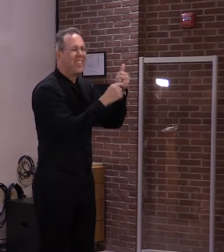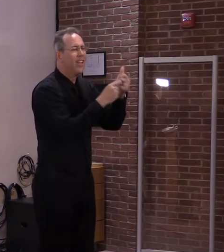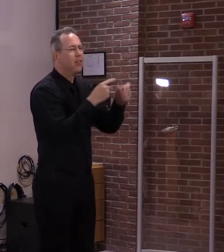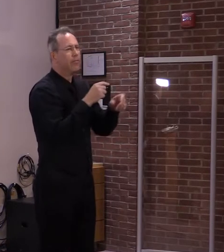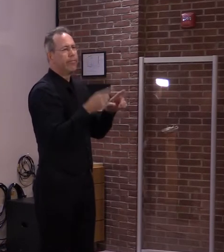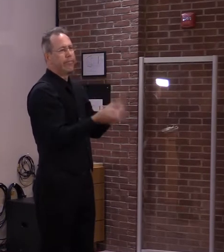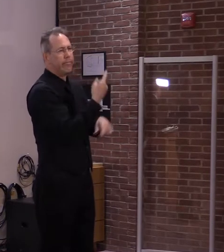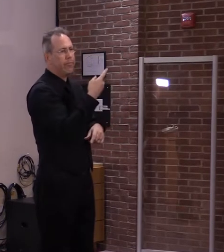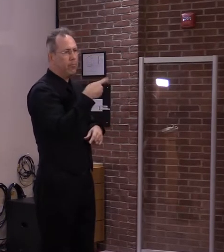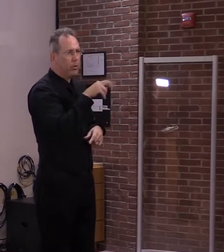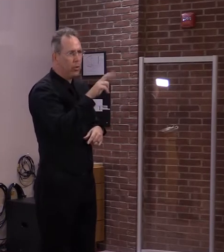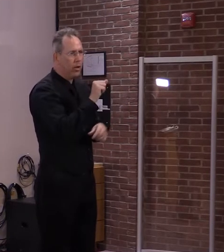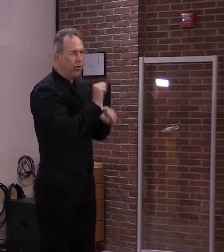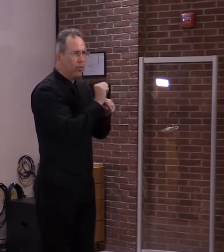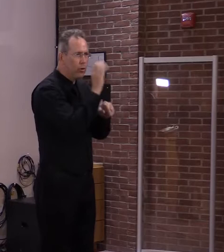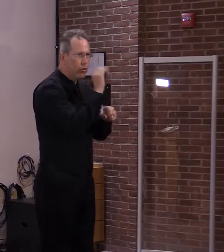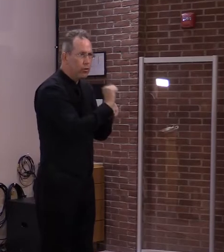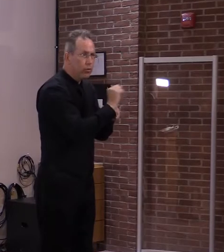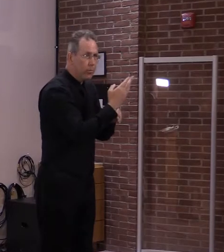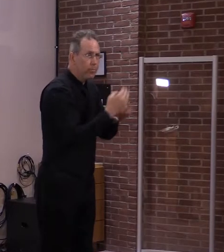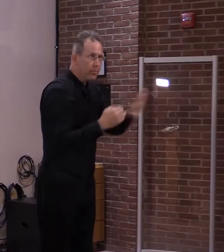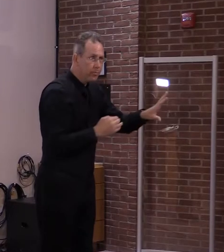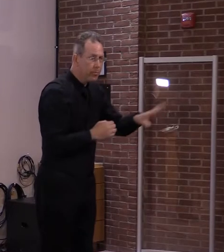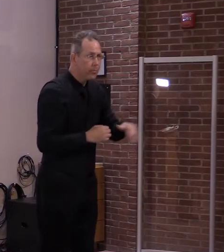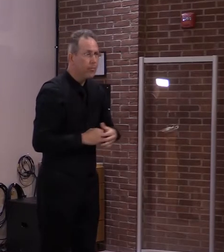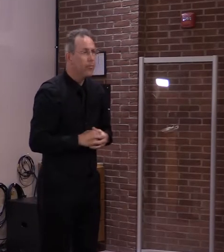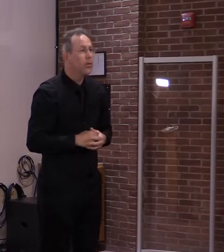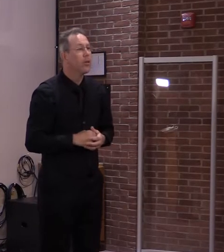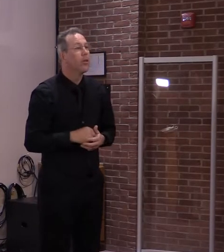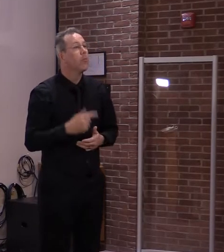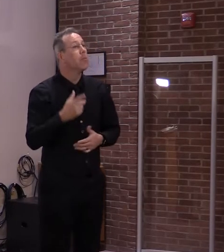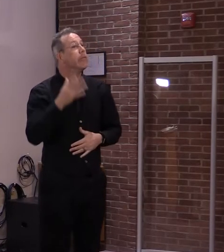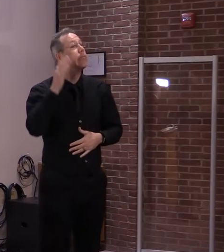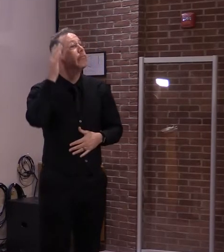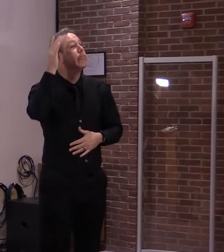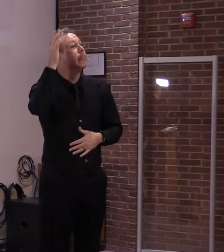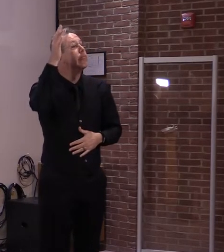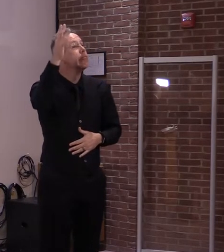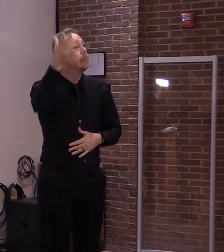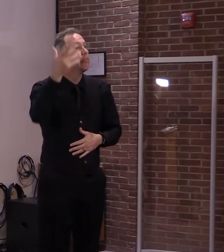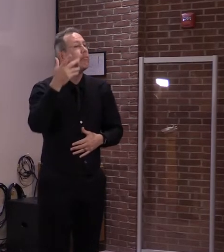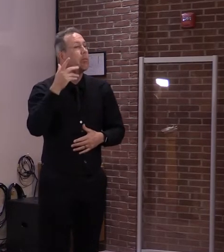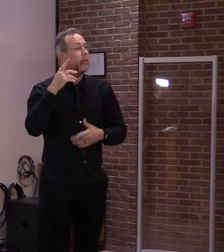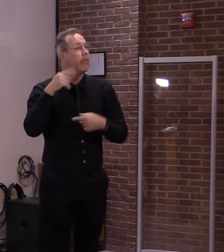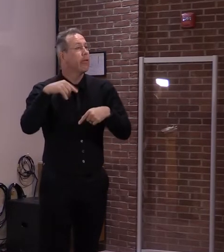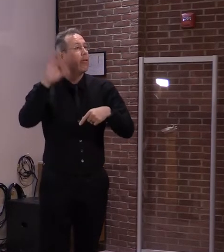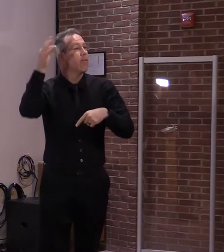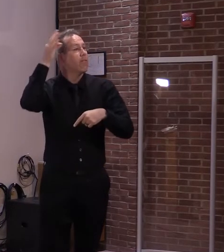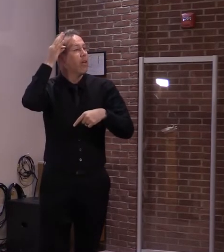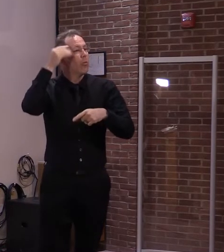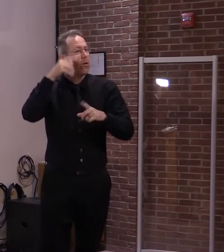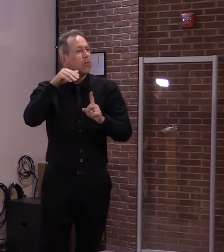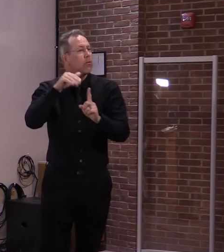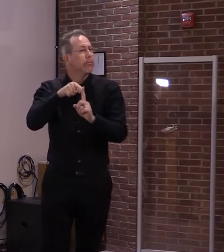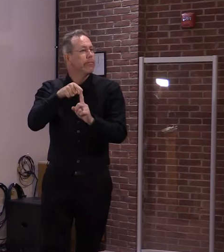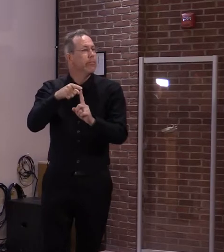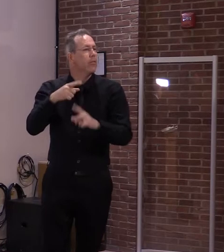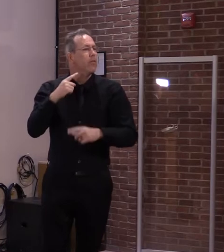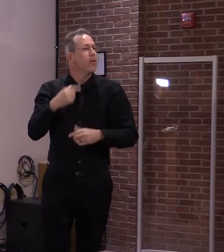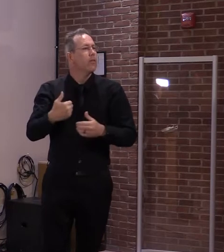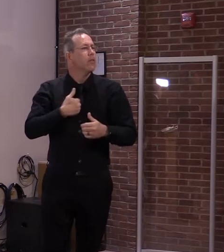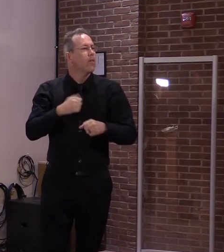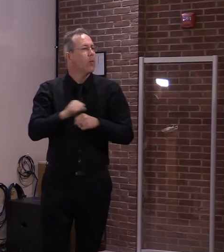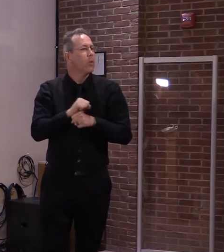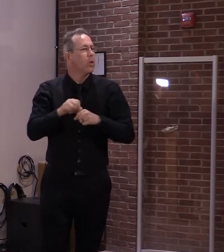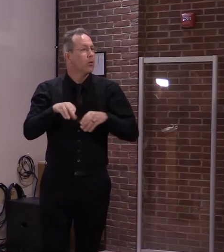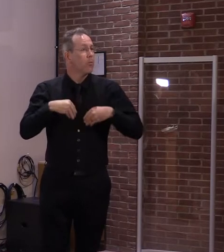point may require individuals who are independent contractors, sole proprietors, and self-employed to be engaged in